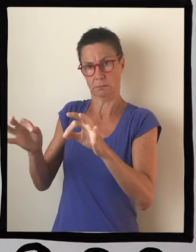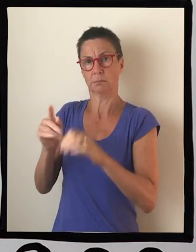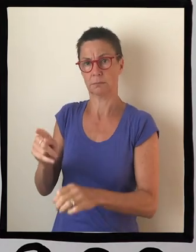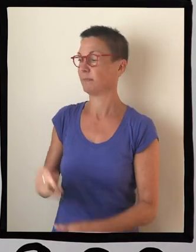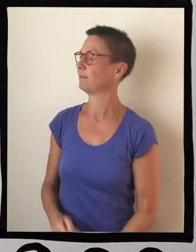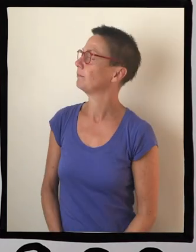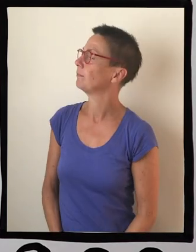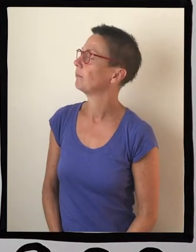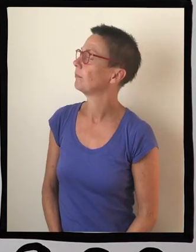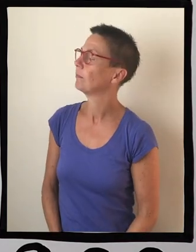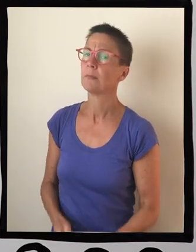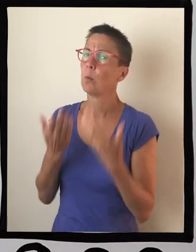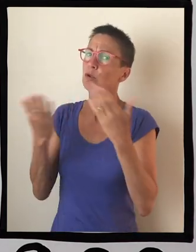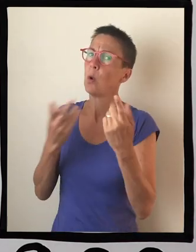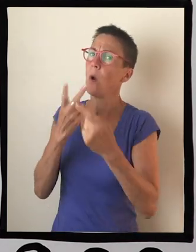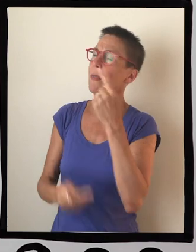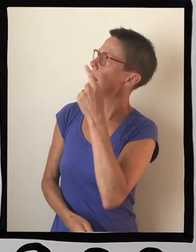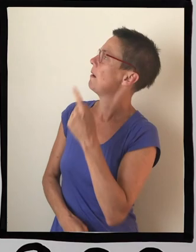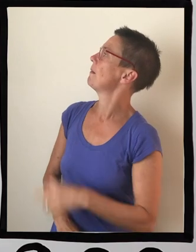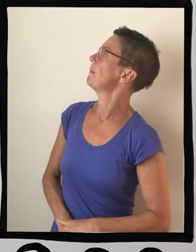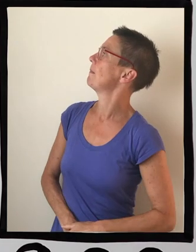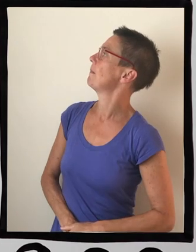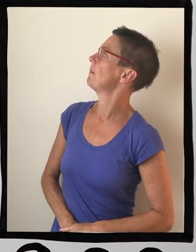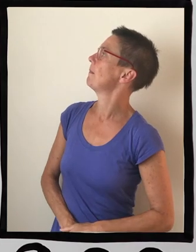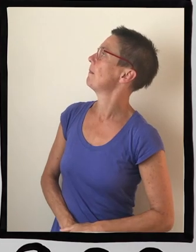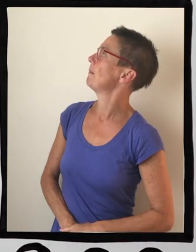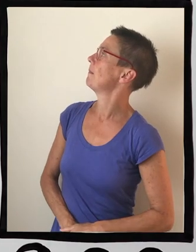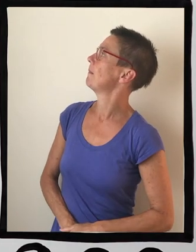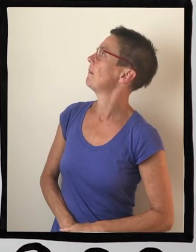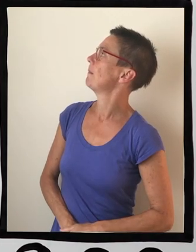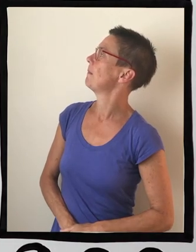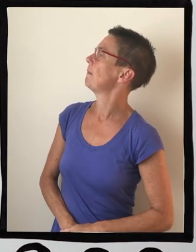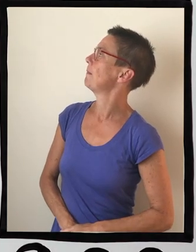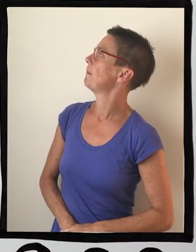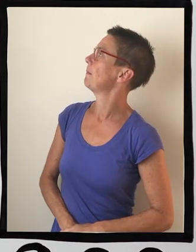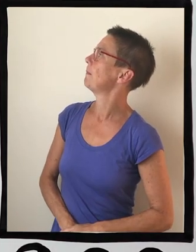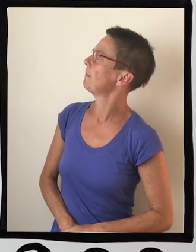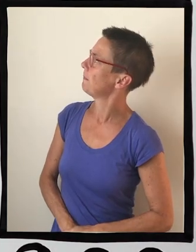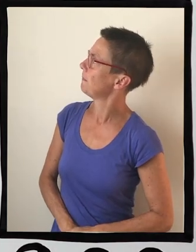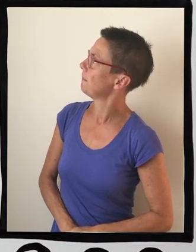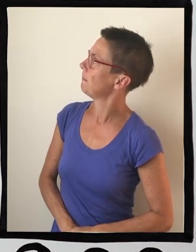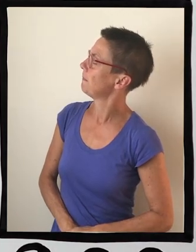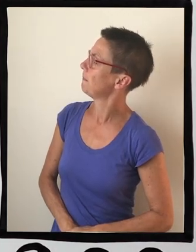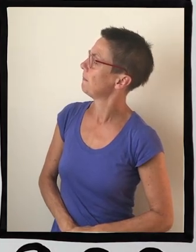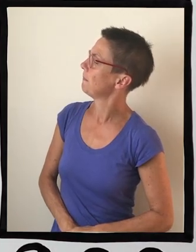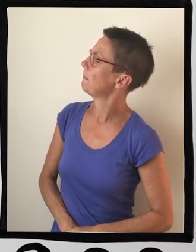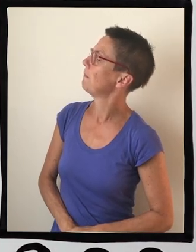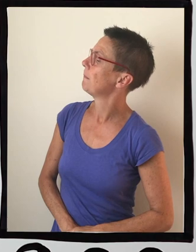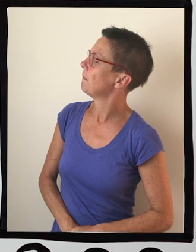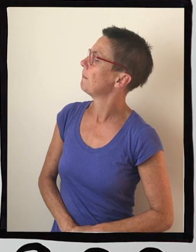I'll demonstrate with this side. it's easy when you give it a little bit of a lick. Okay. Pop it through the hole. I can see it